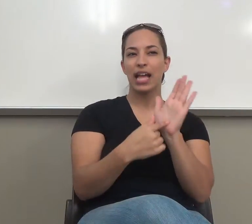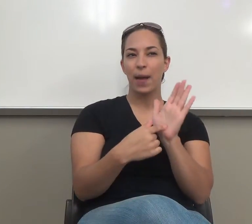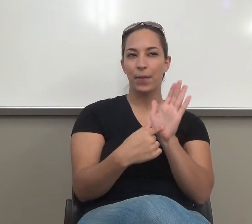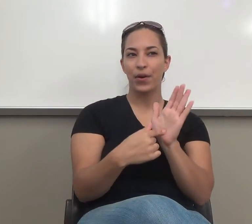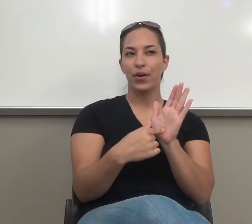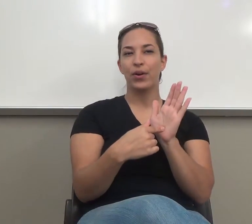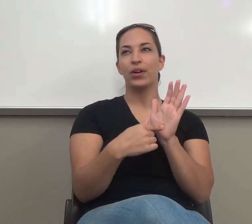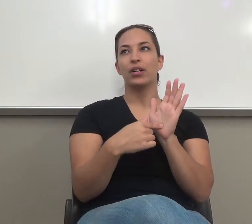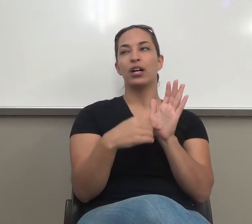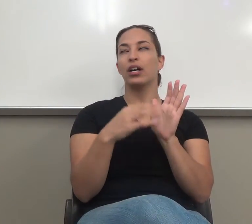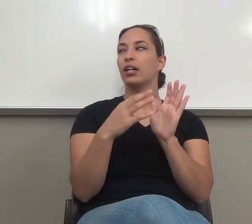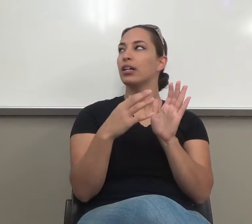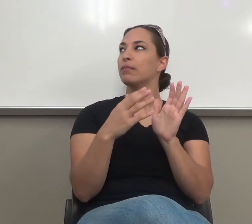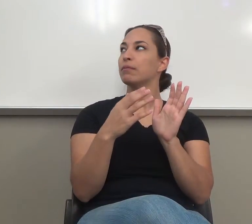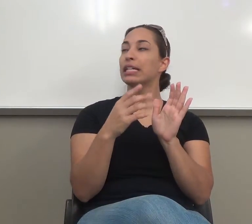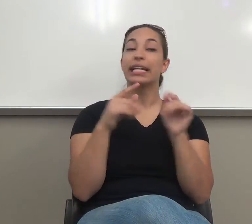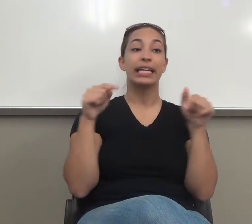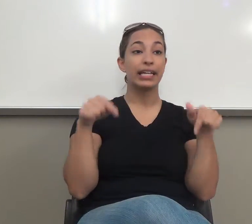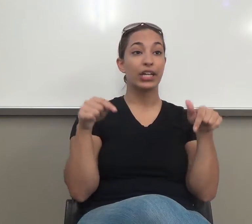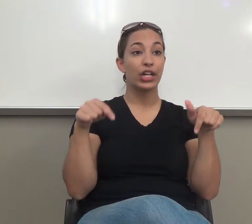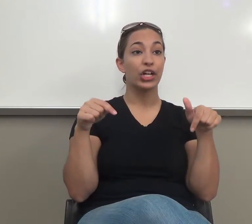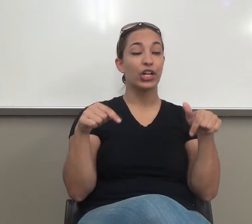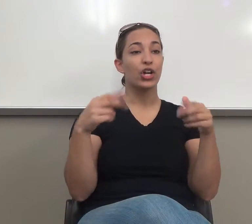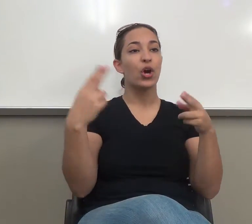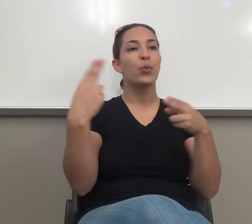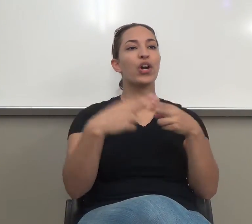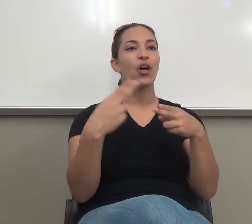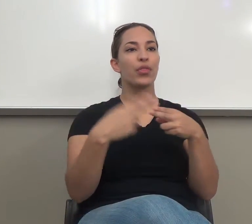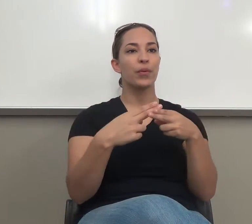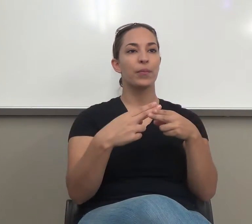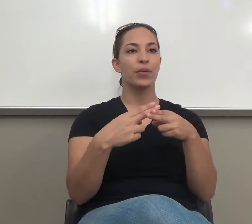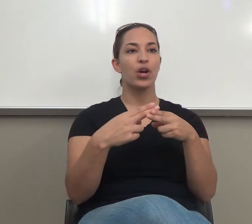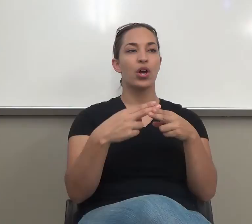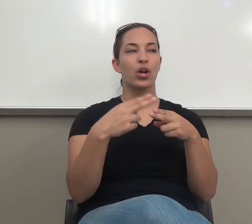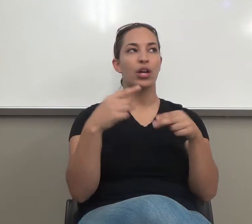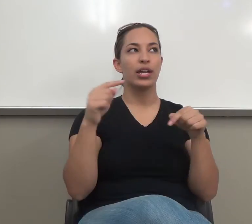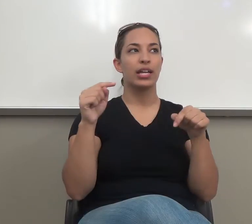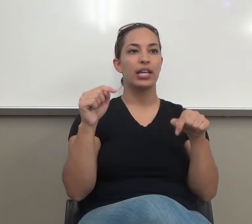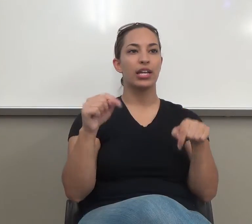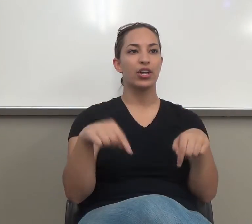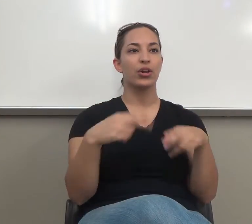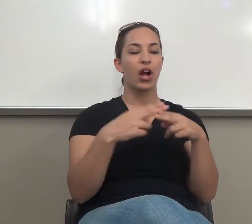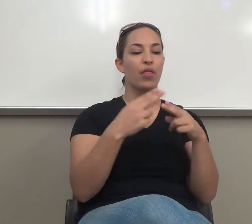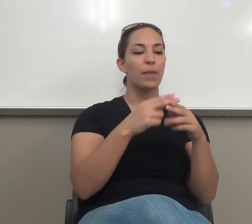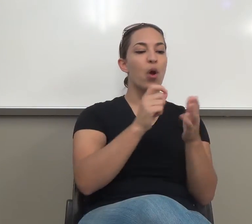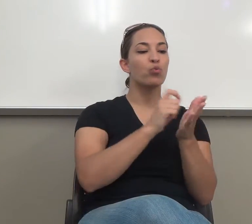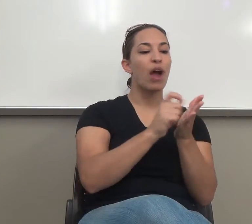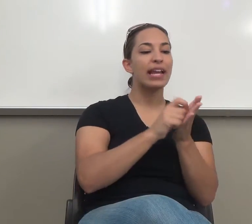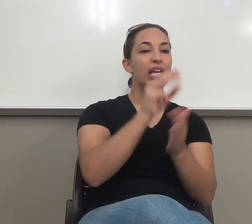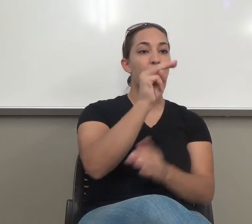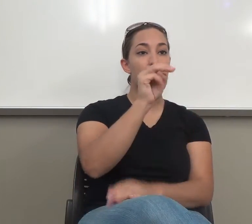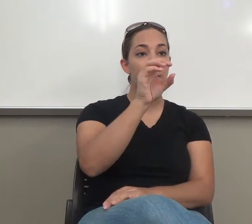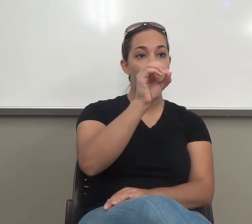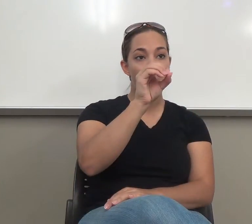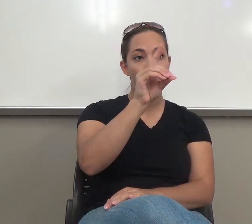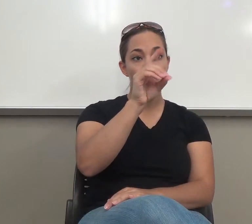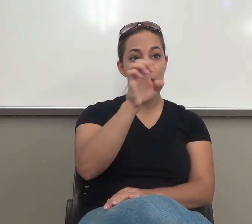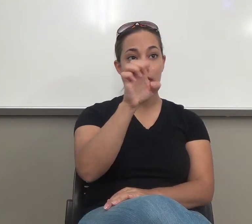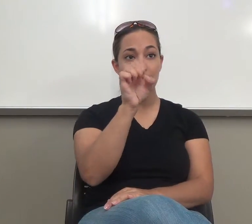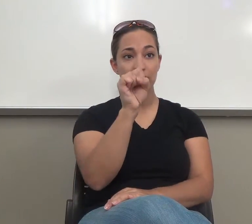In here, we call them writing modes. In the reading classes, we call them patterns. What's the pattern of this